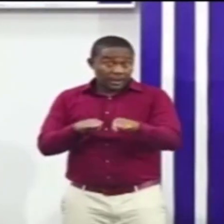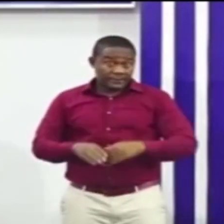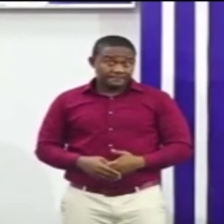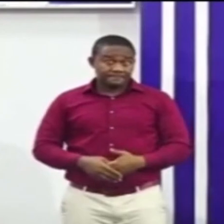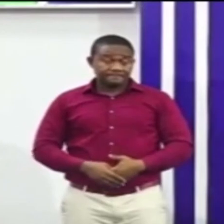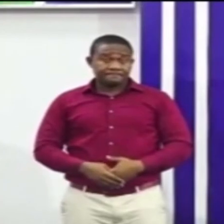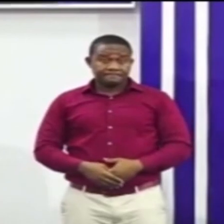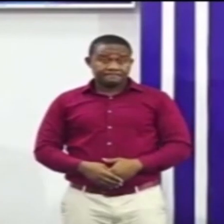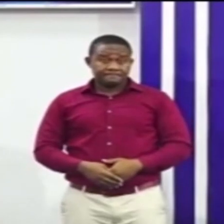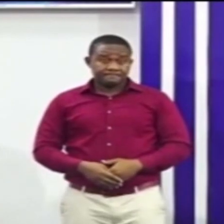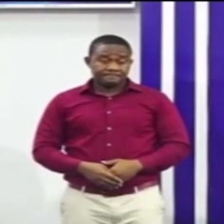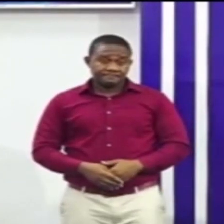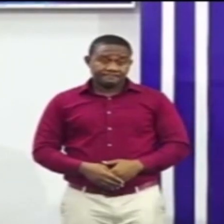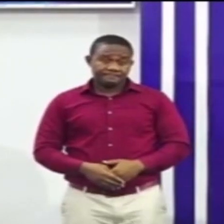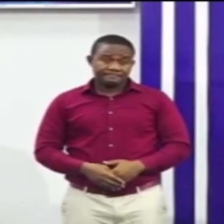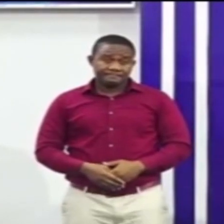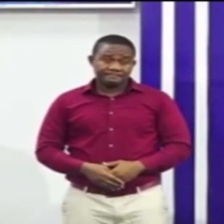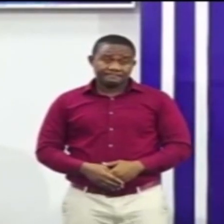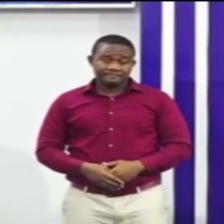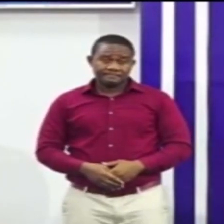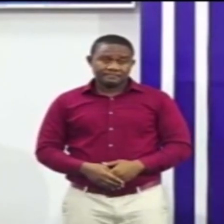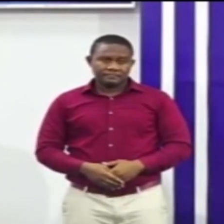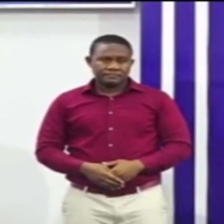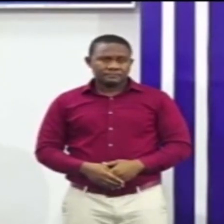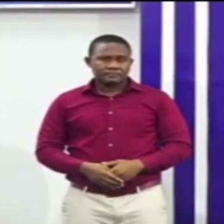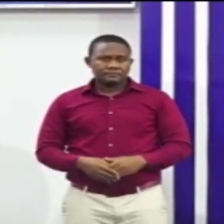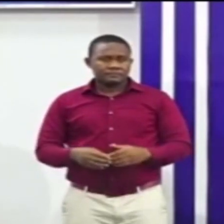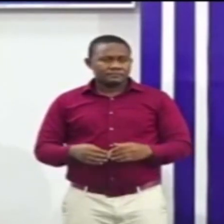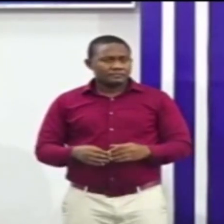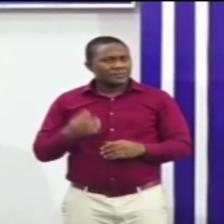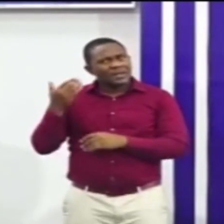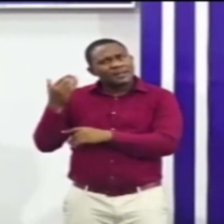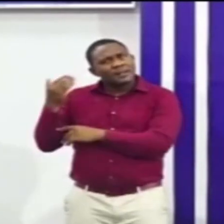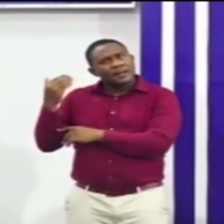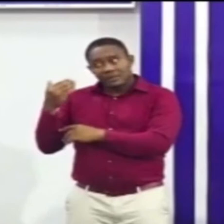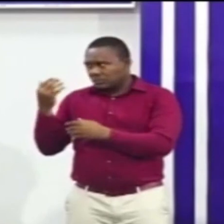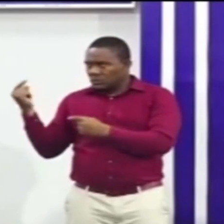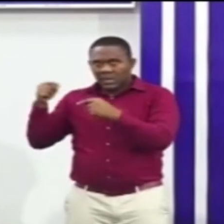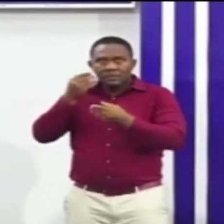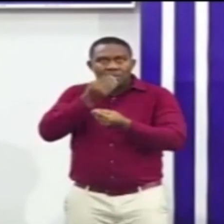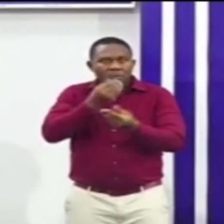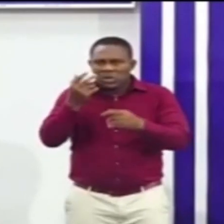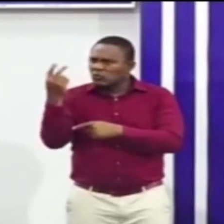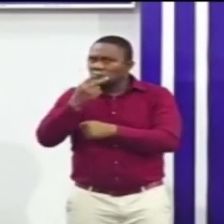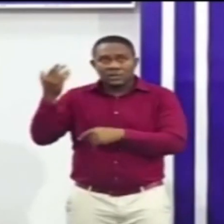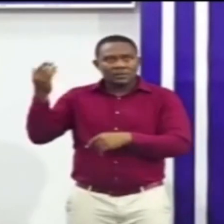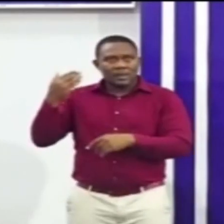There has been no COVID-19 related deaths since the last update, which was three days ago.